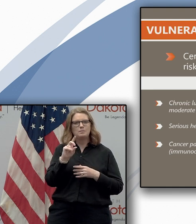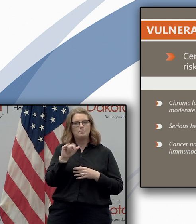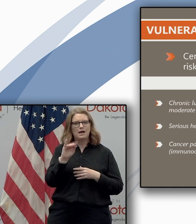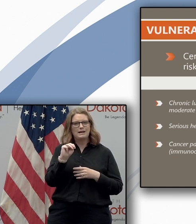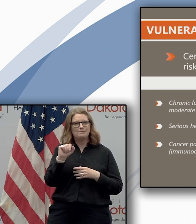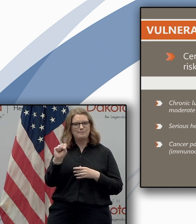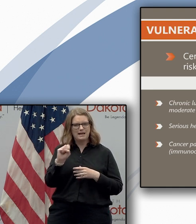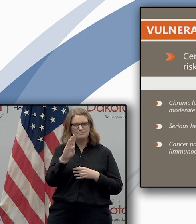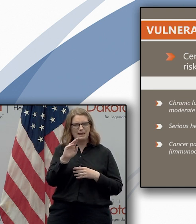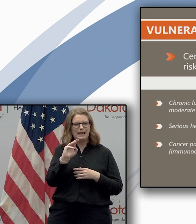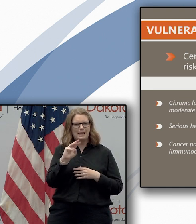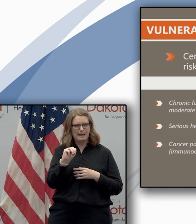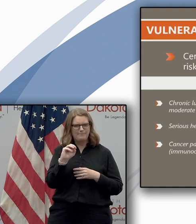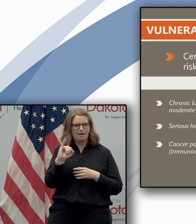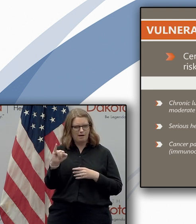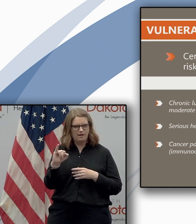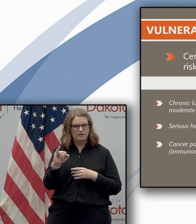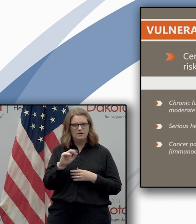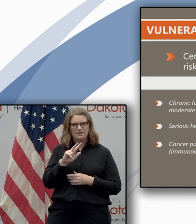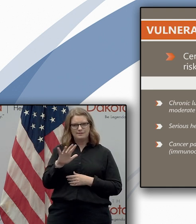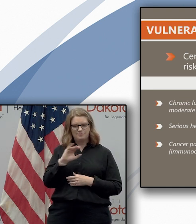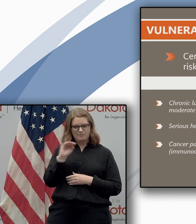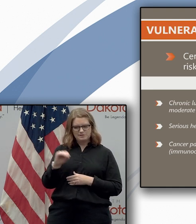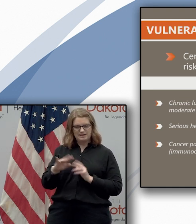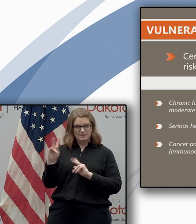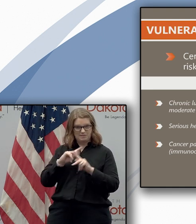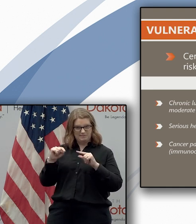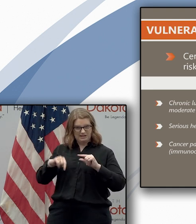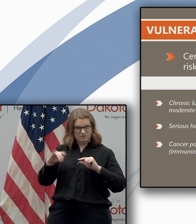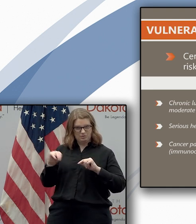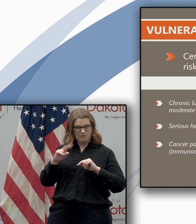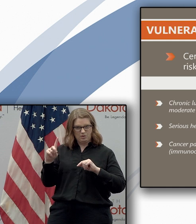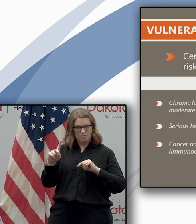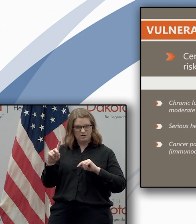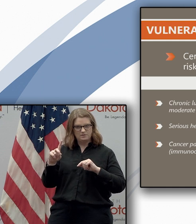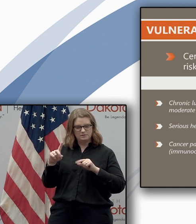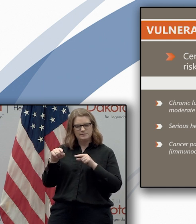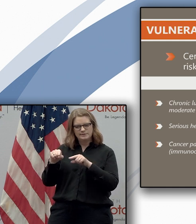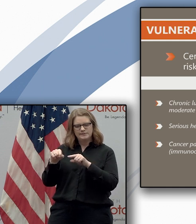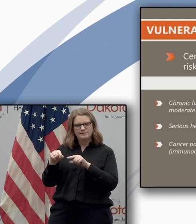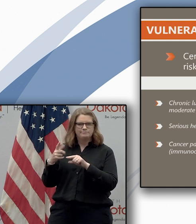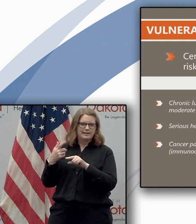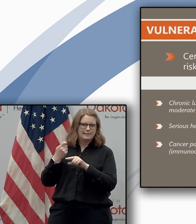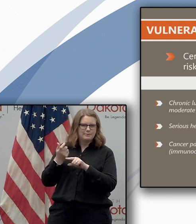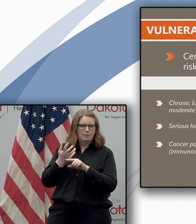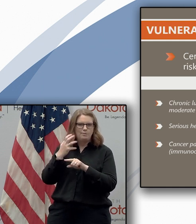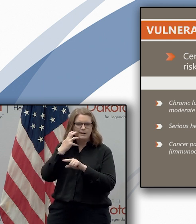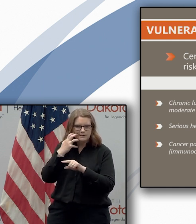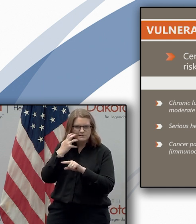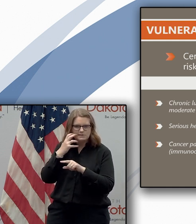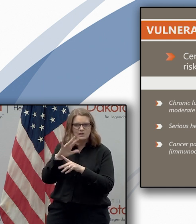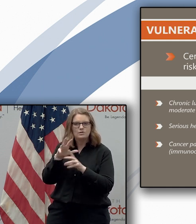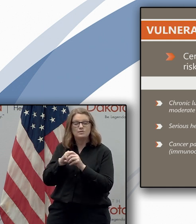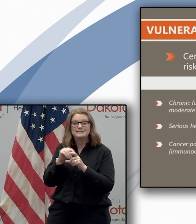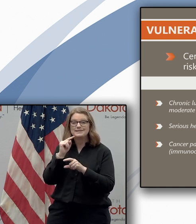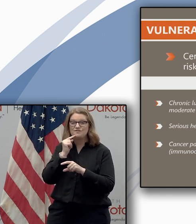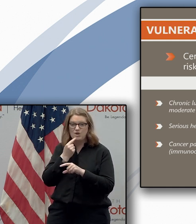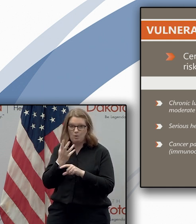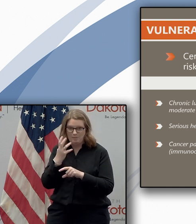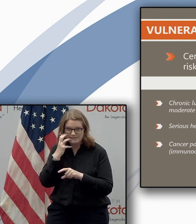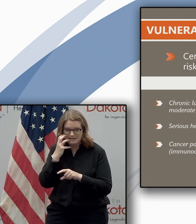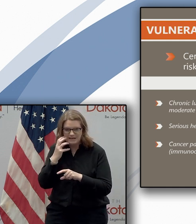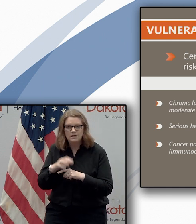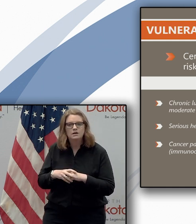indexes uh 35 percent of people in North Dakota have got some level of obesity including severe obesity